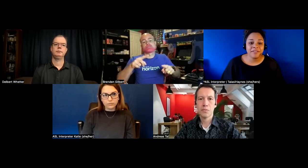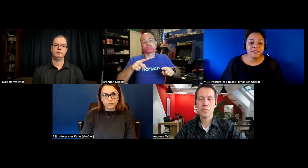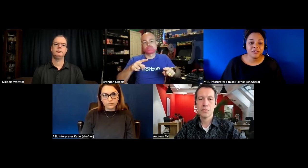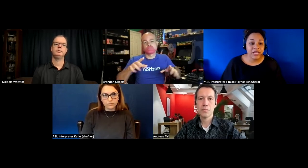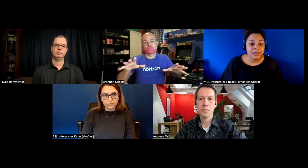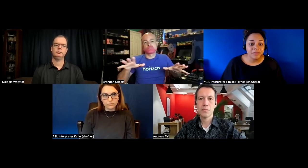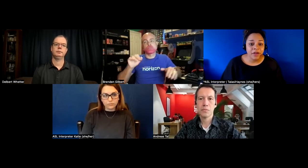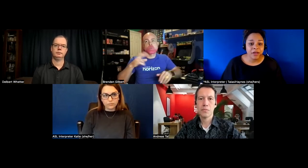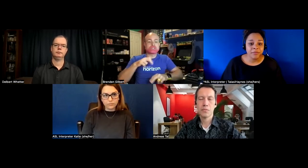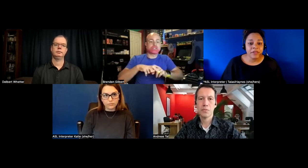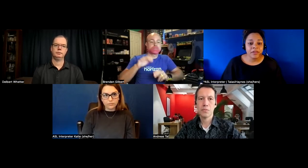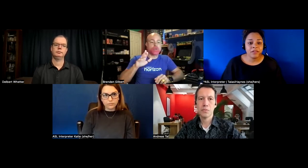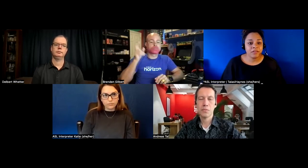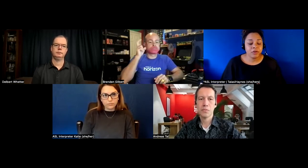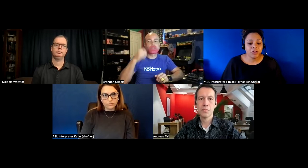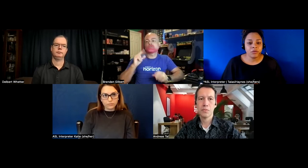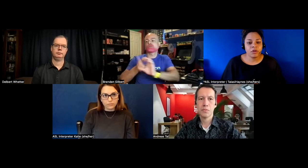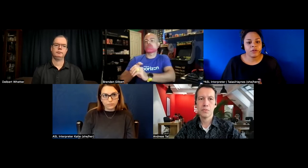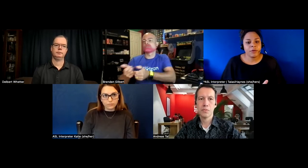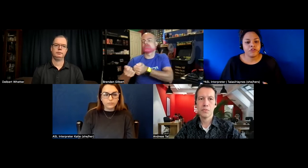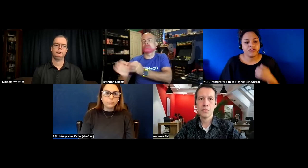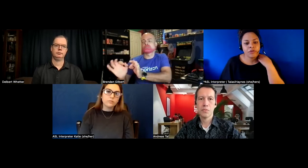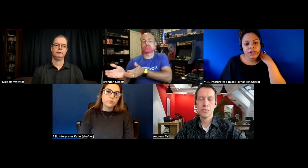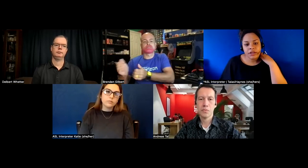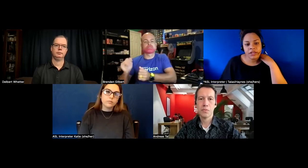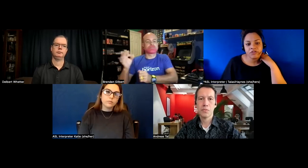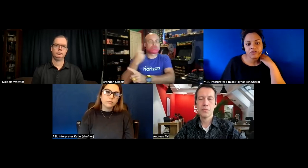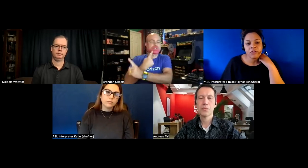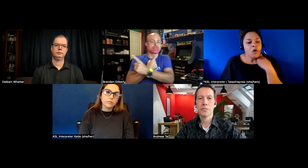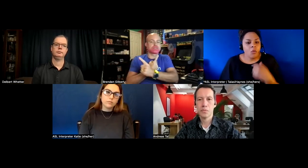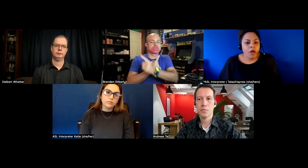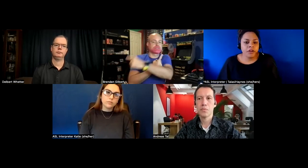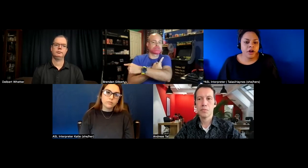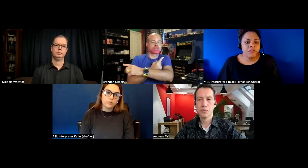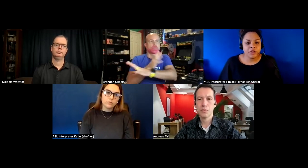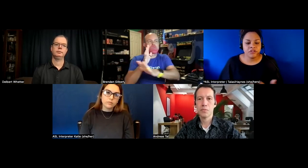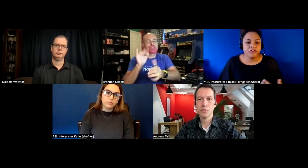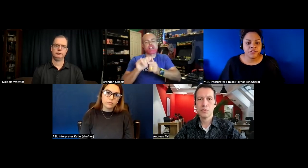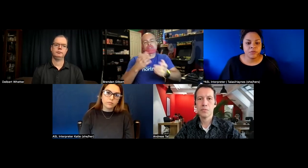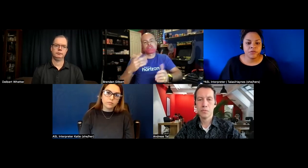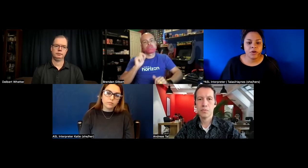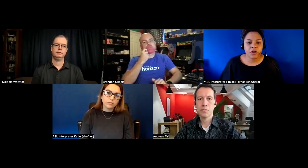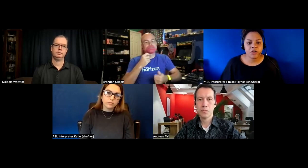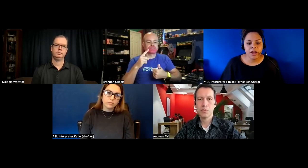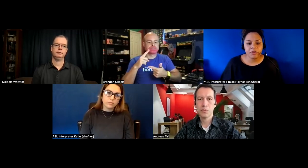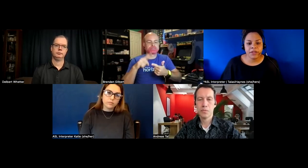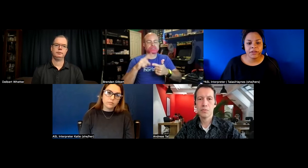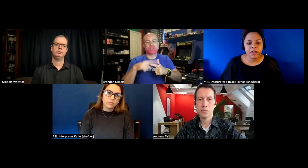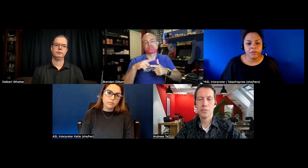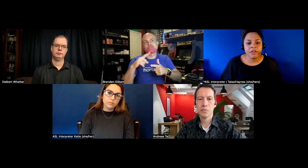is great um it's you know a little bit more discreet and i can just walk into a conversation understand what's going on around me um that's